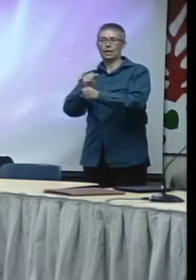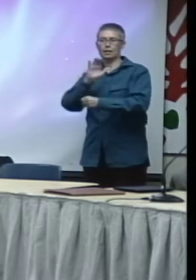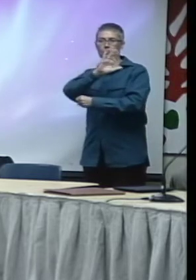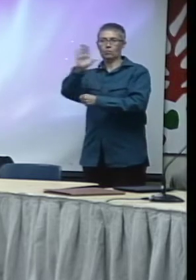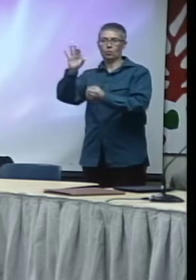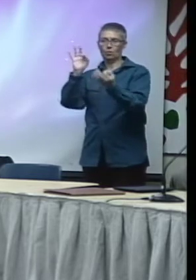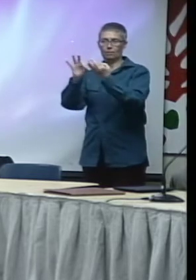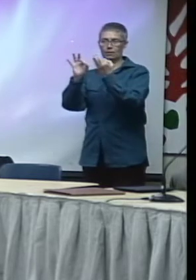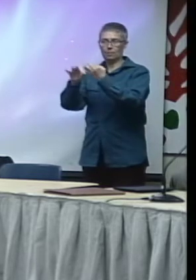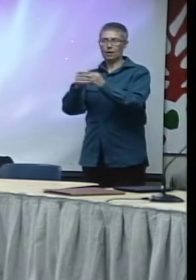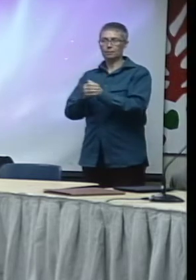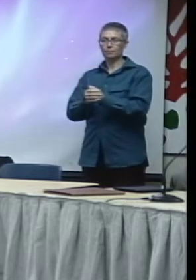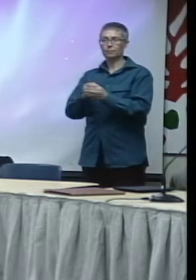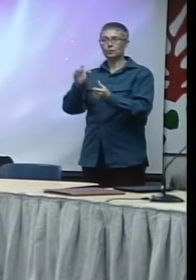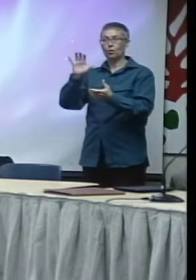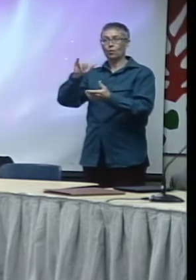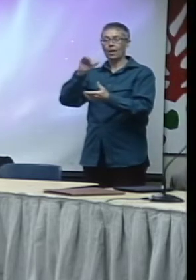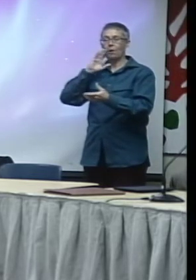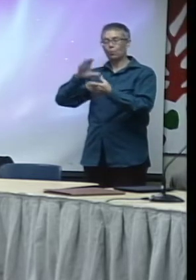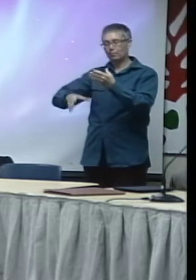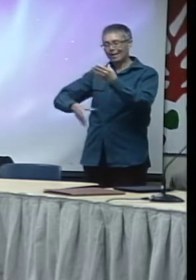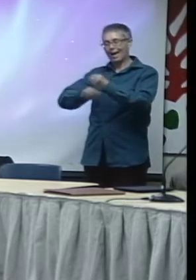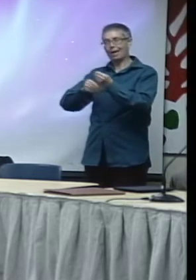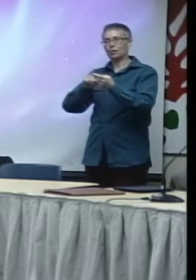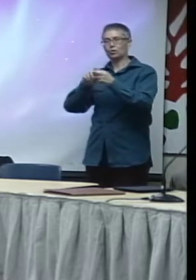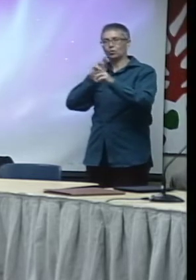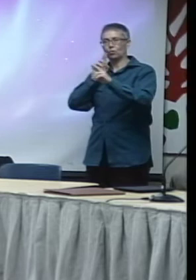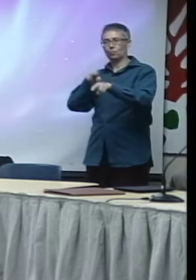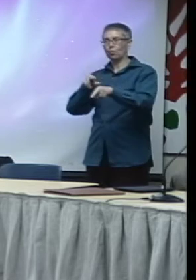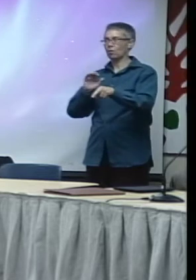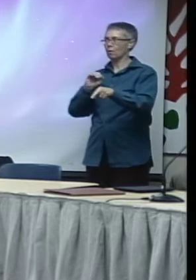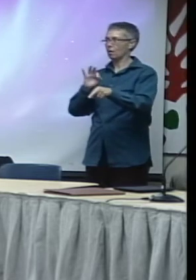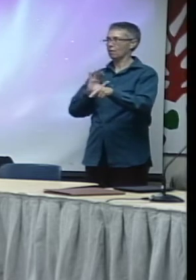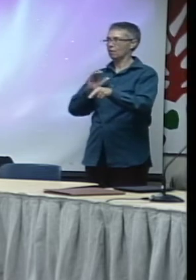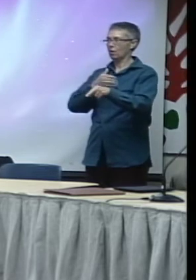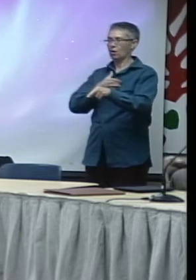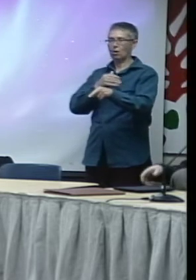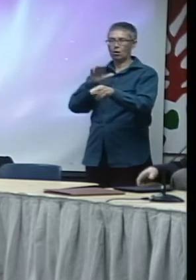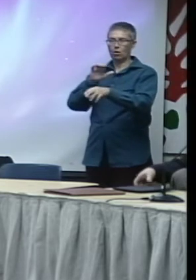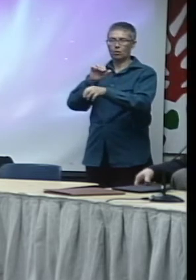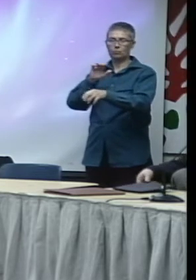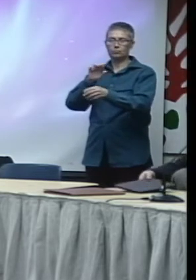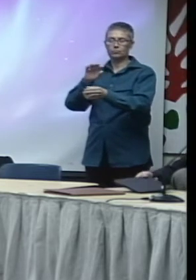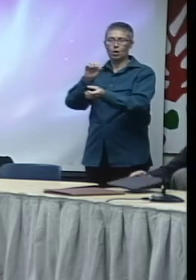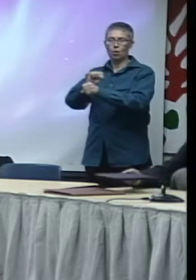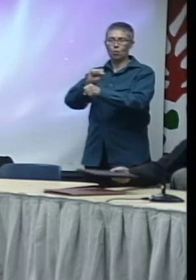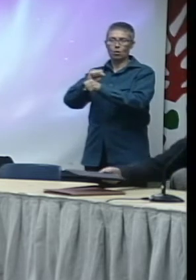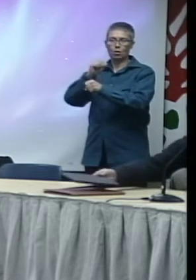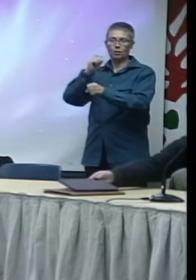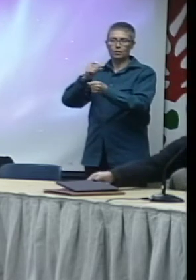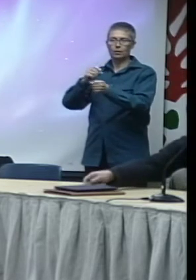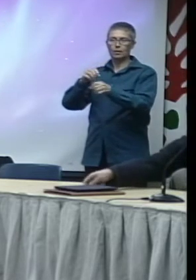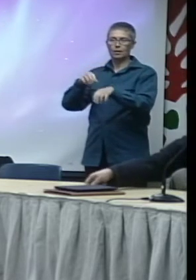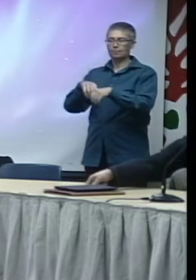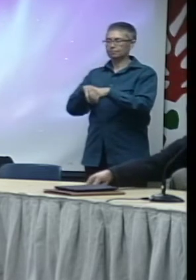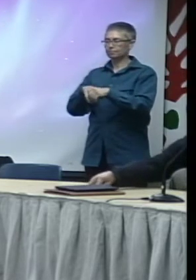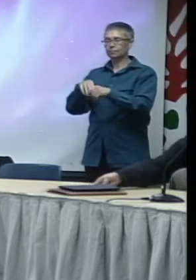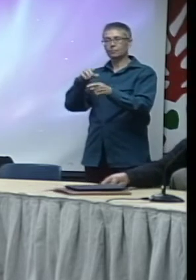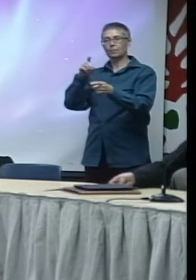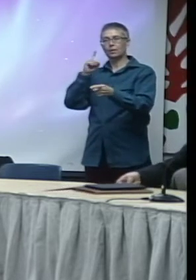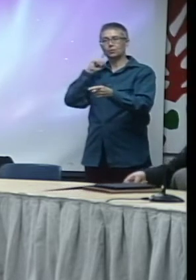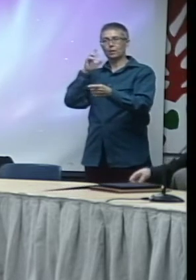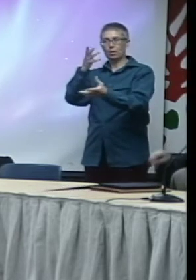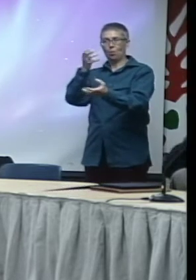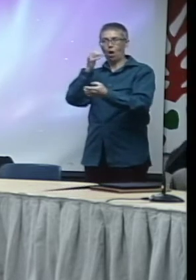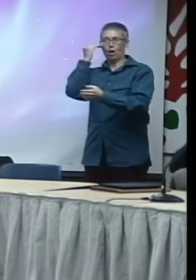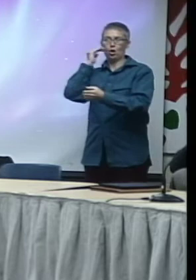by the City. And we ask, if possible, for you to address your testimony to these issues of the community's needs, interests